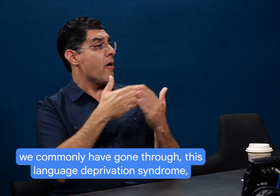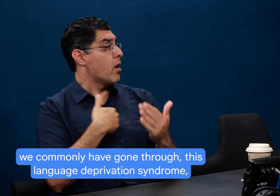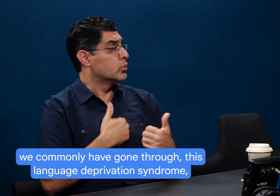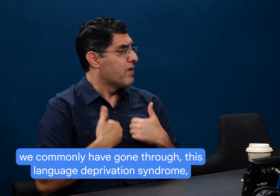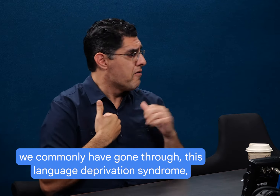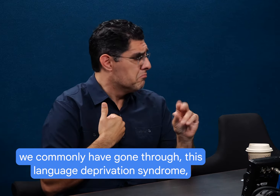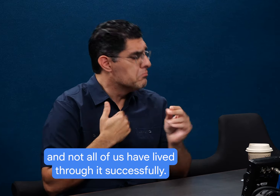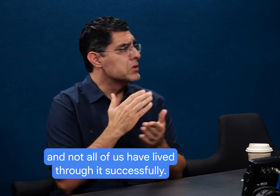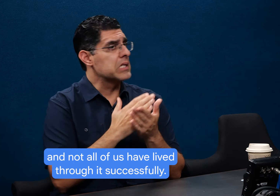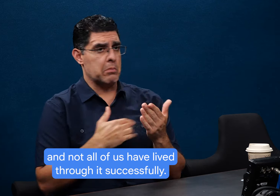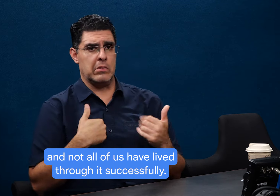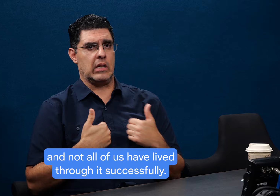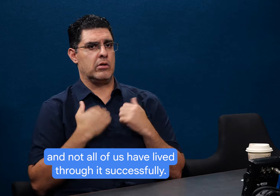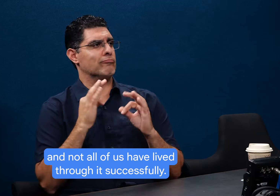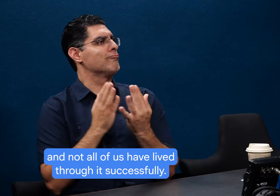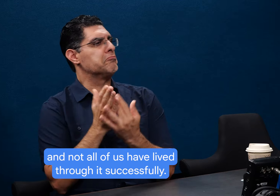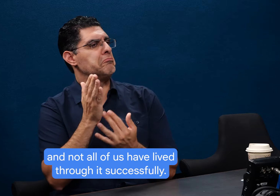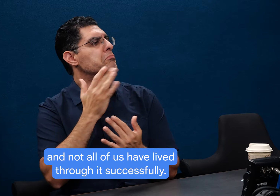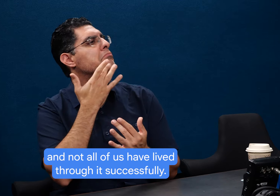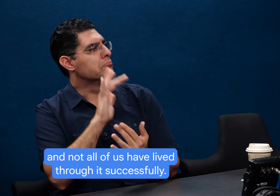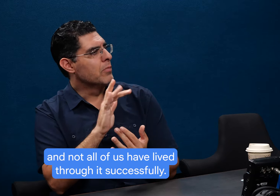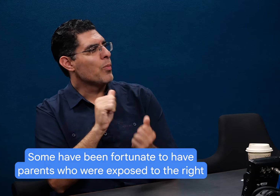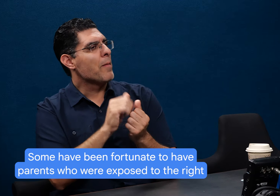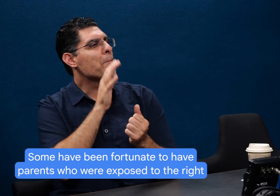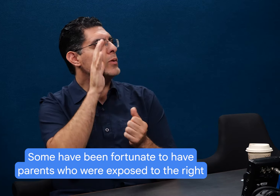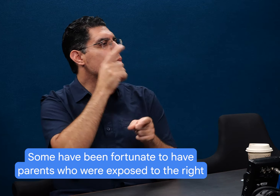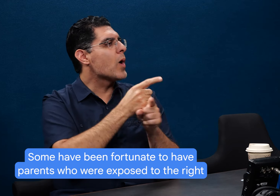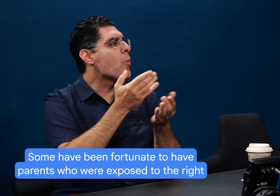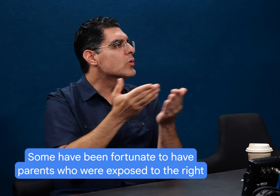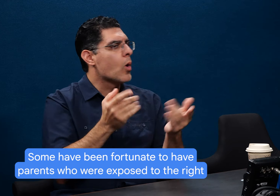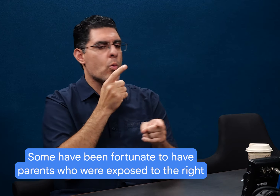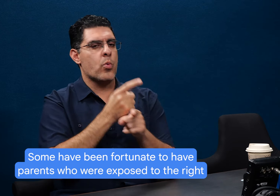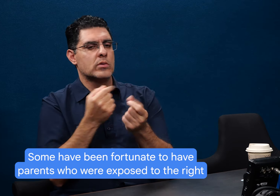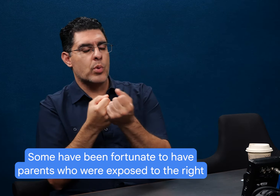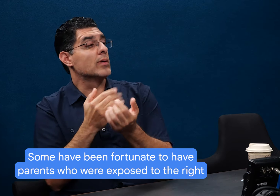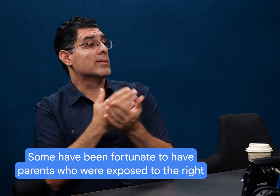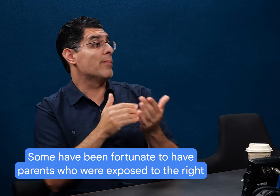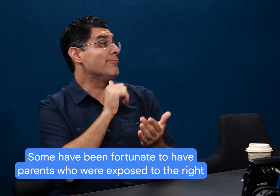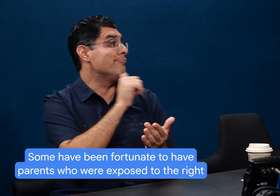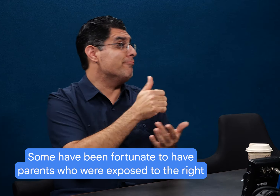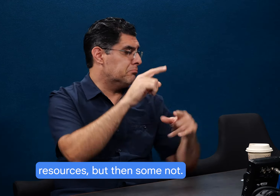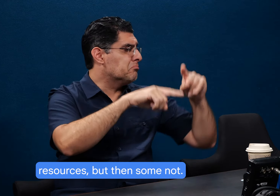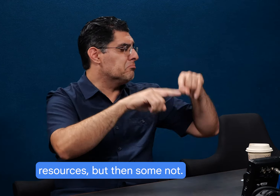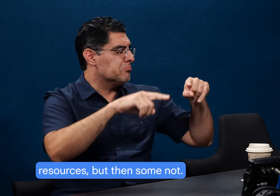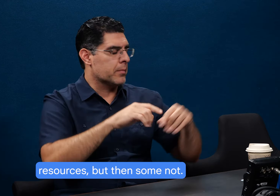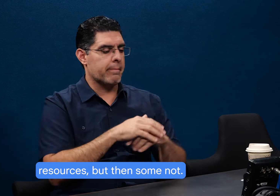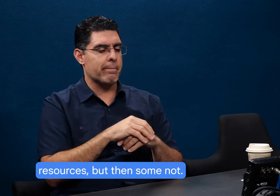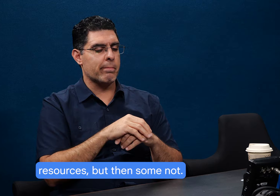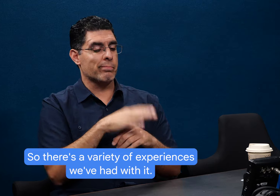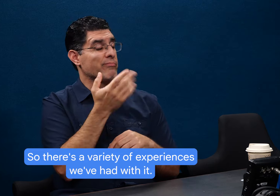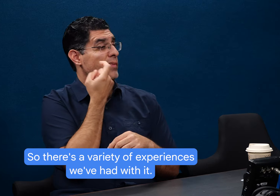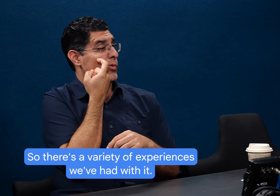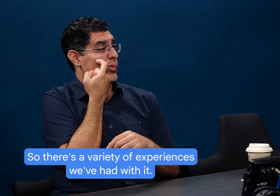language deprivation syndrome. And not all of us have lived through it successfully. Some have been fortunate to have parents who were exposed to the right resources, but then